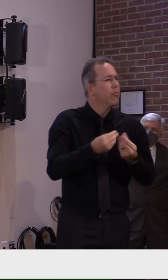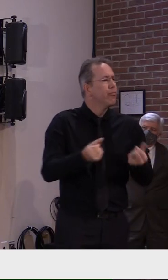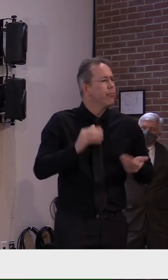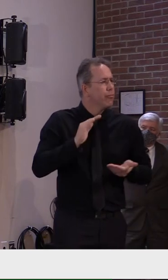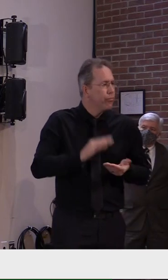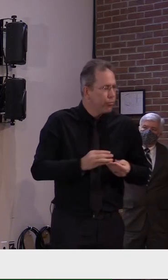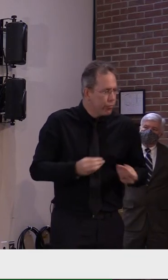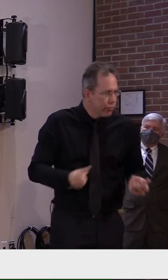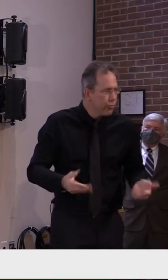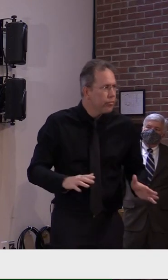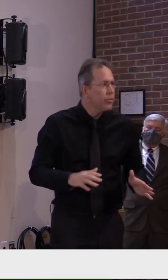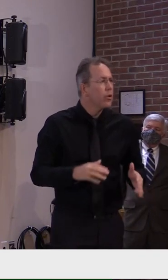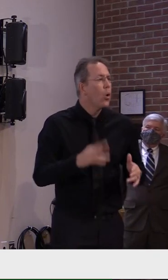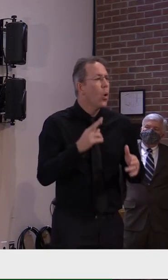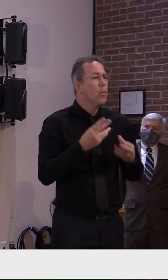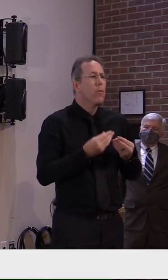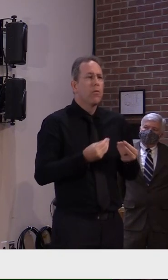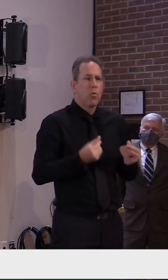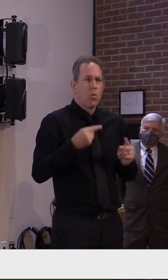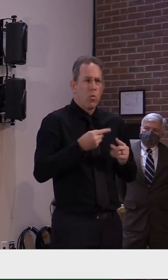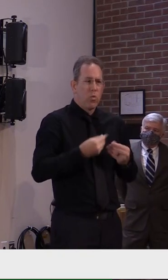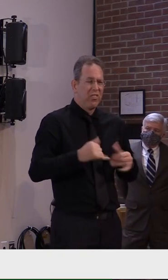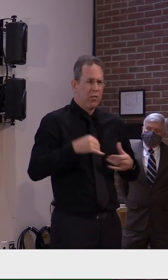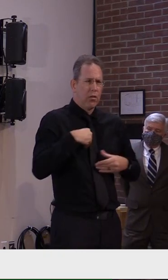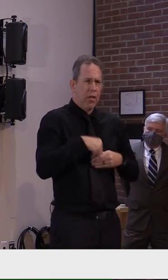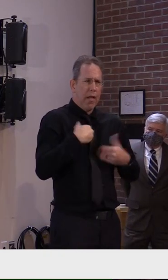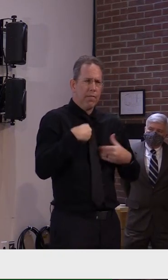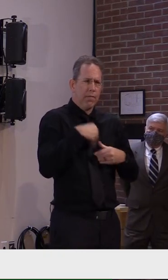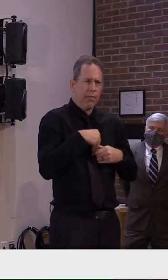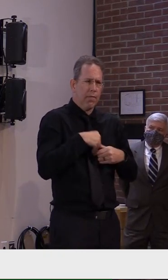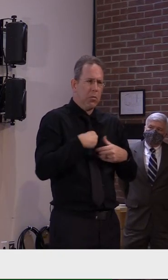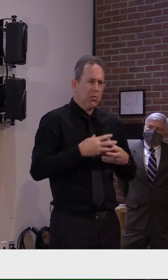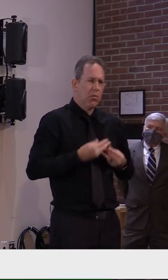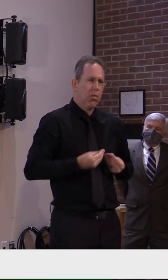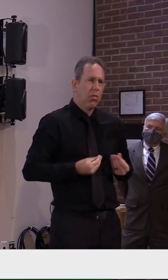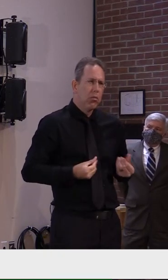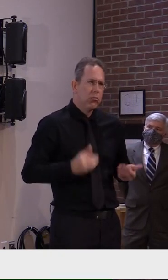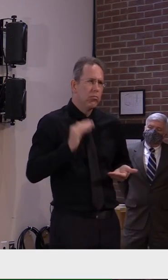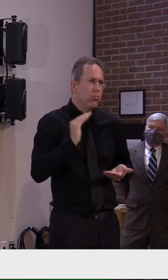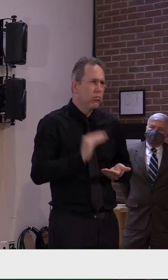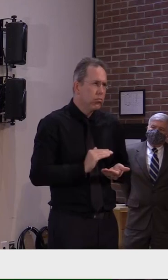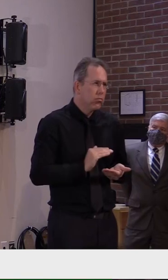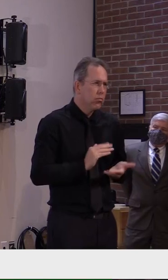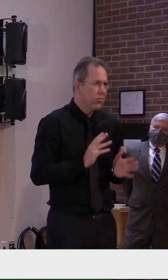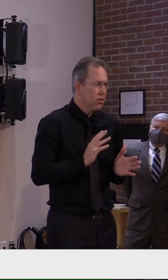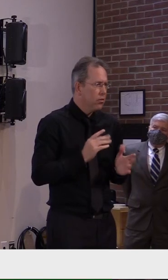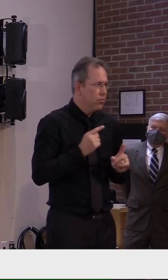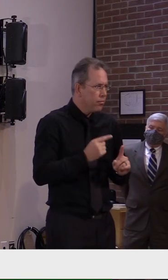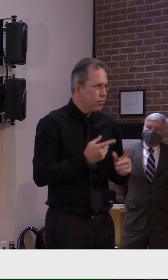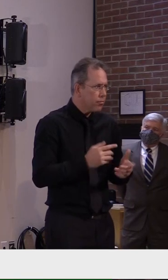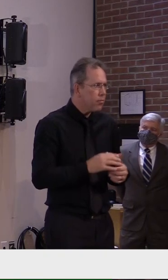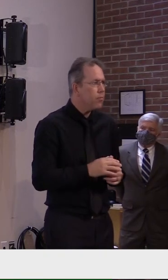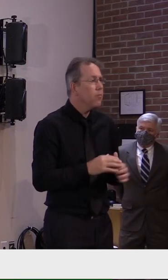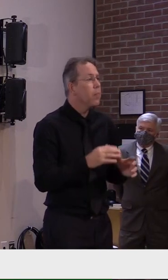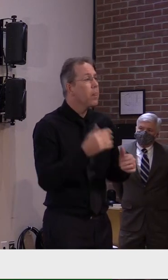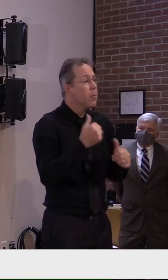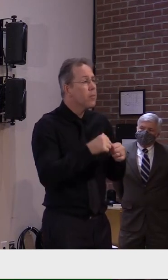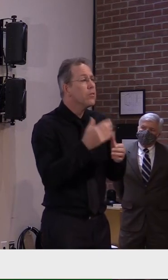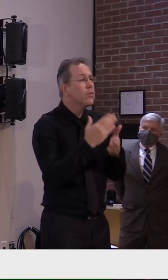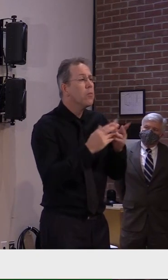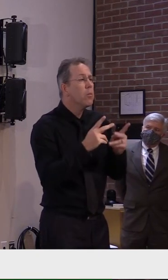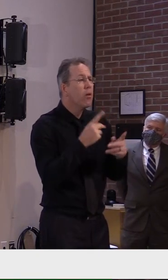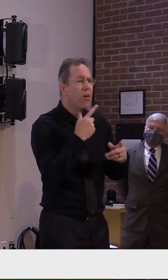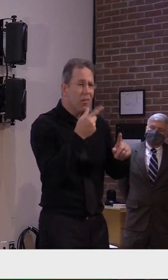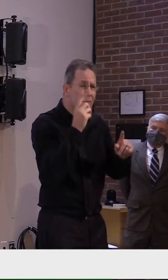Because if it works effectively at the stage of moderate illness before you're sick enough to be in the hospital and you get it at the